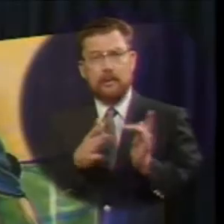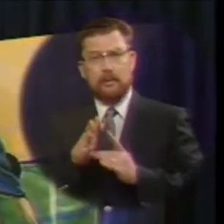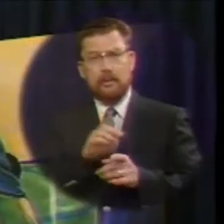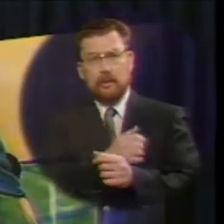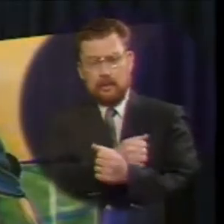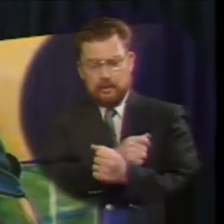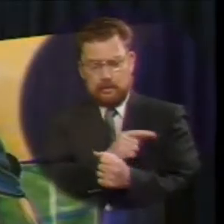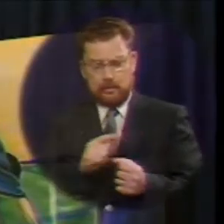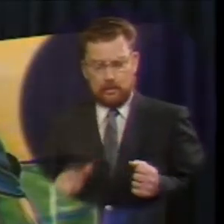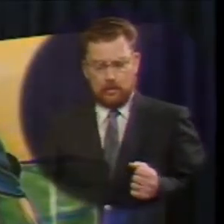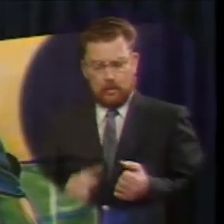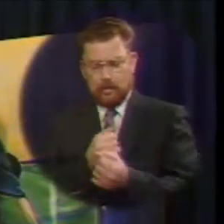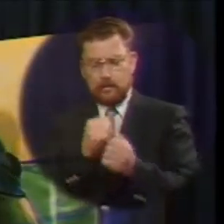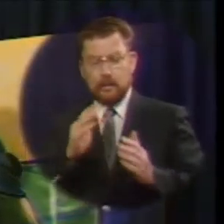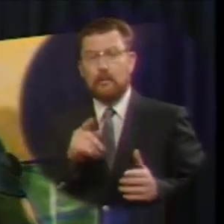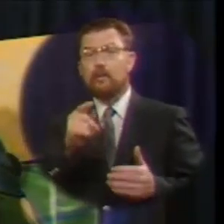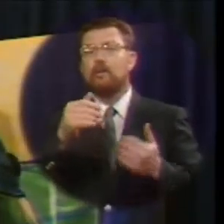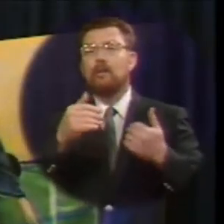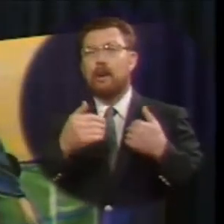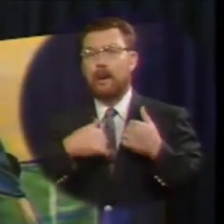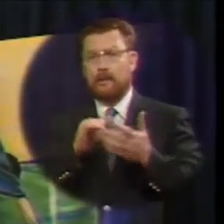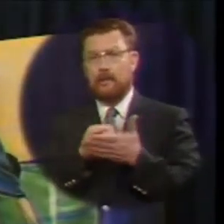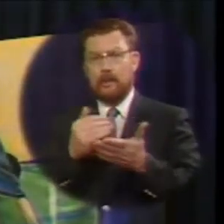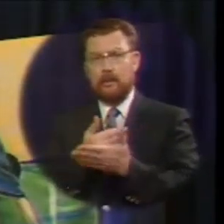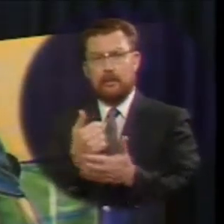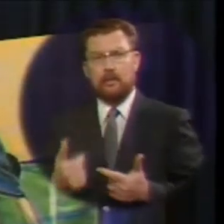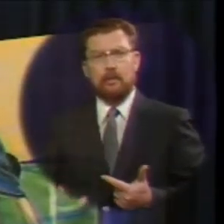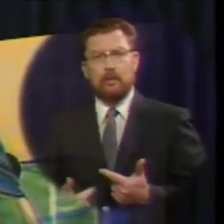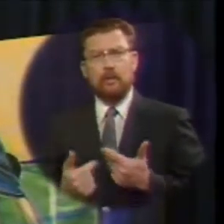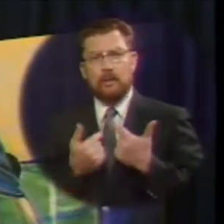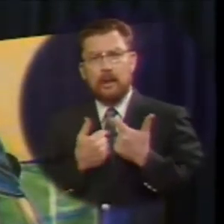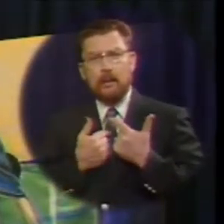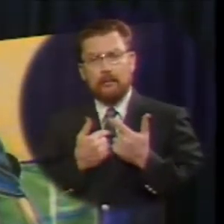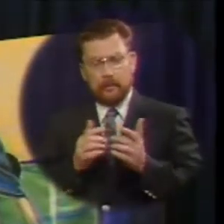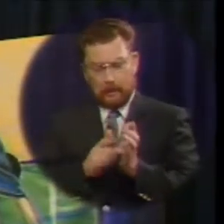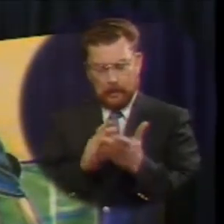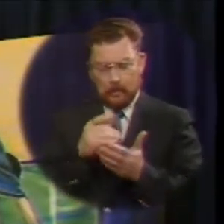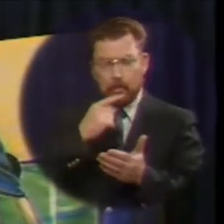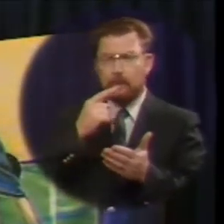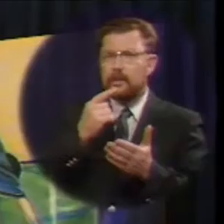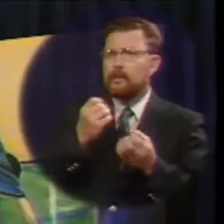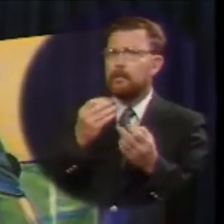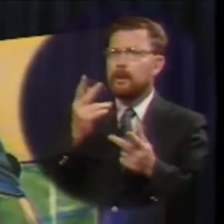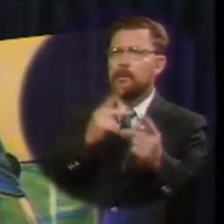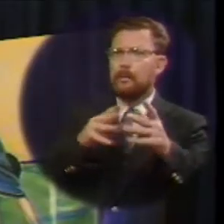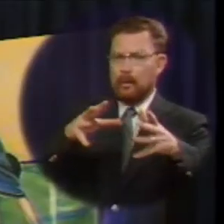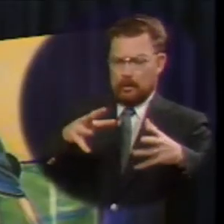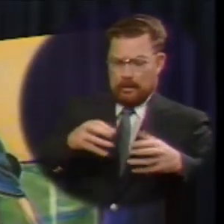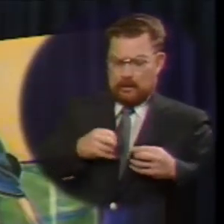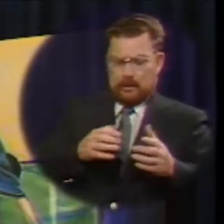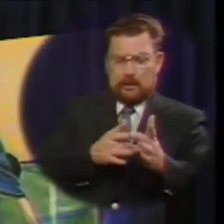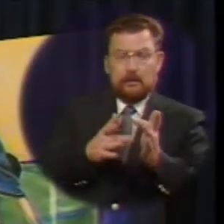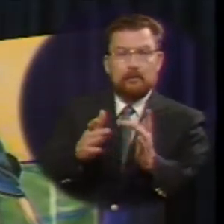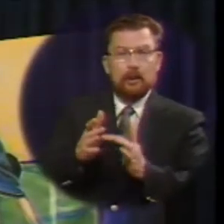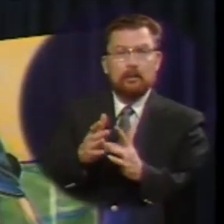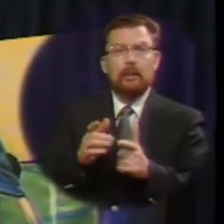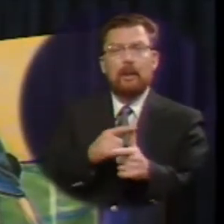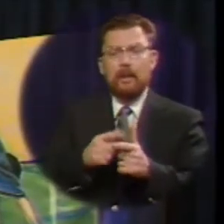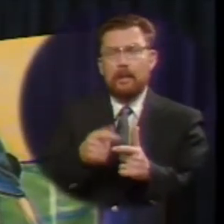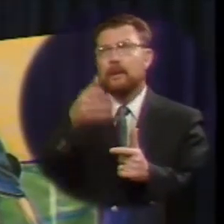you have this new life the bible says but as many as received him to them he gave the power to